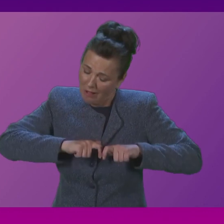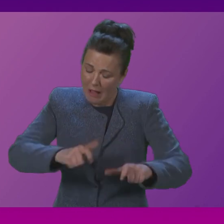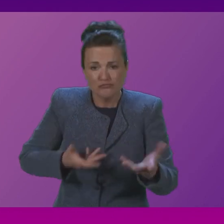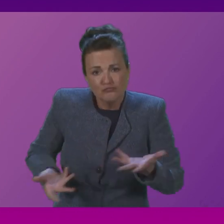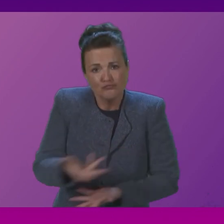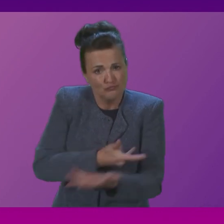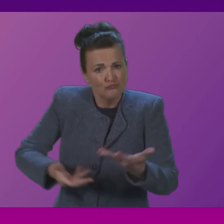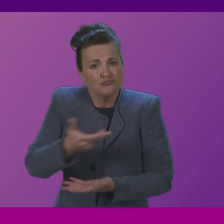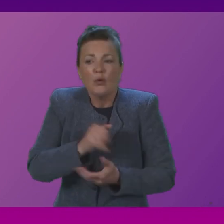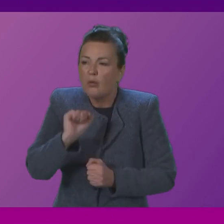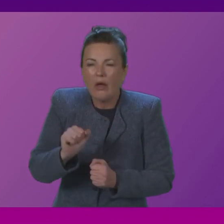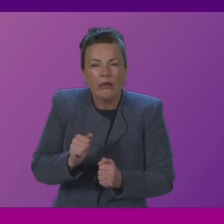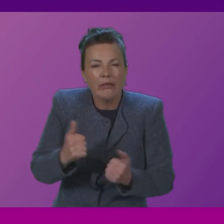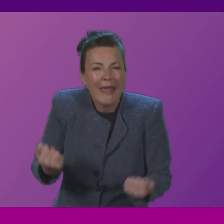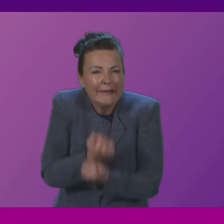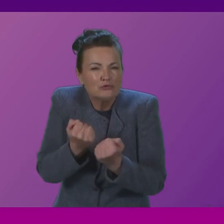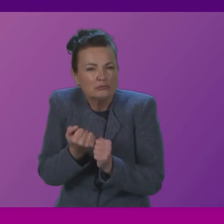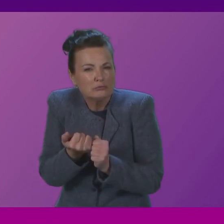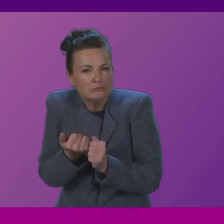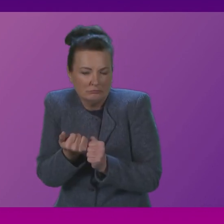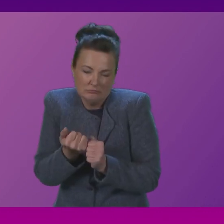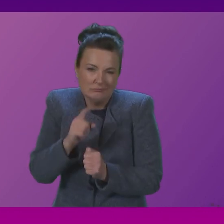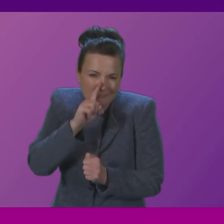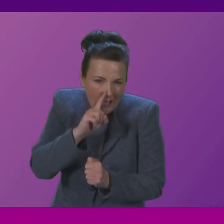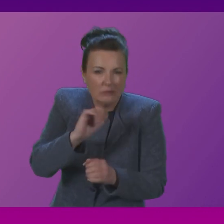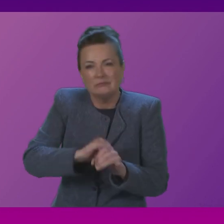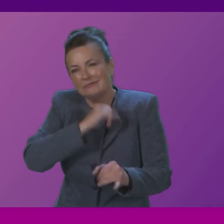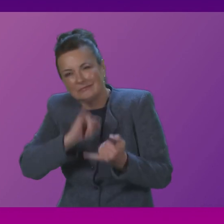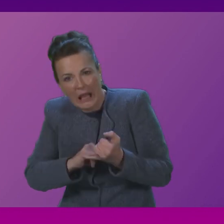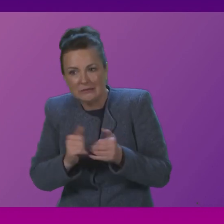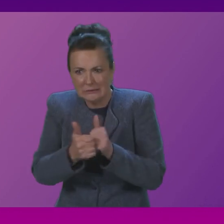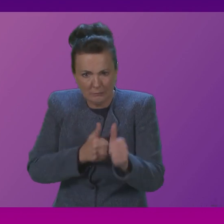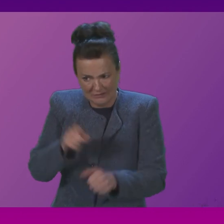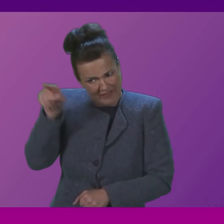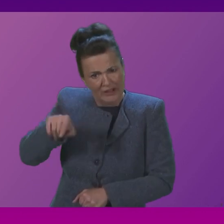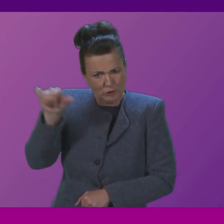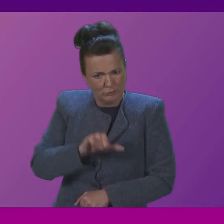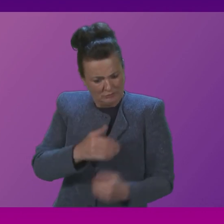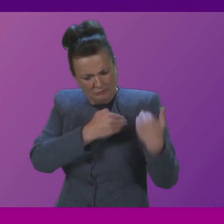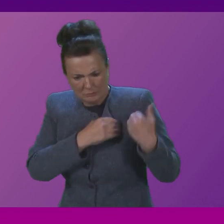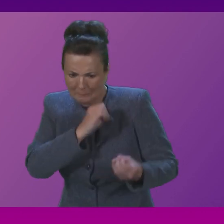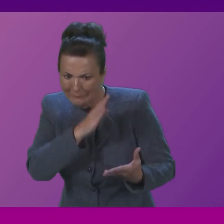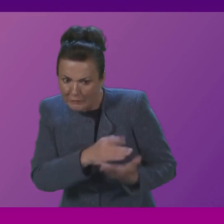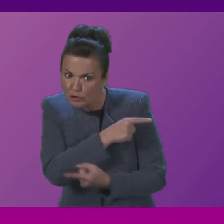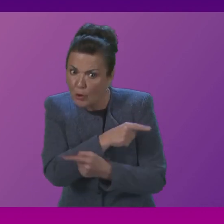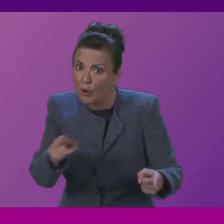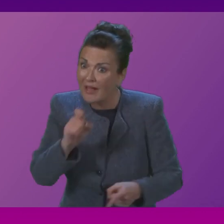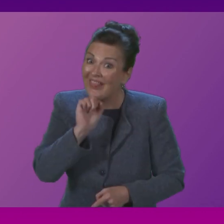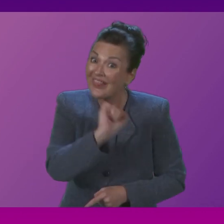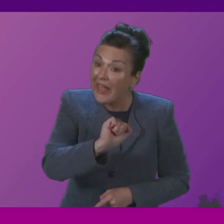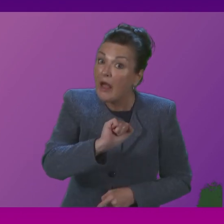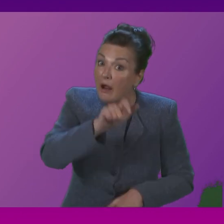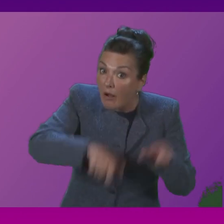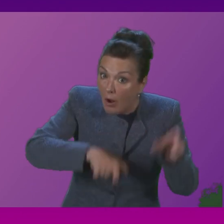others, but I would encourage energy companies to do everything they possibly can to ensure that those who are most vulnerable are getting the maximum possible